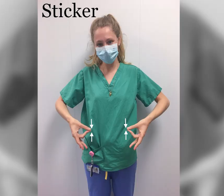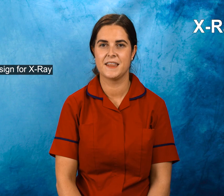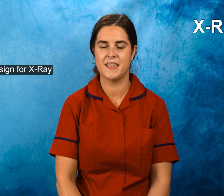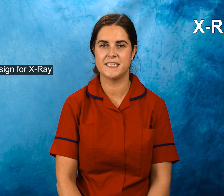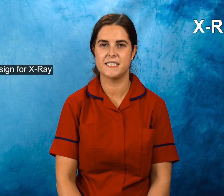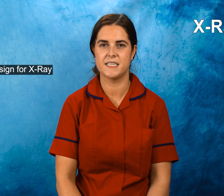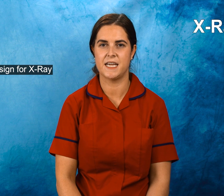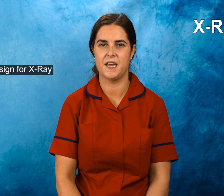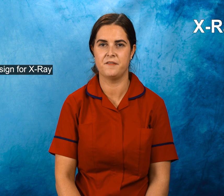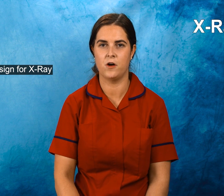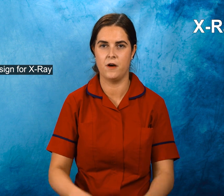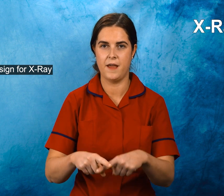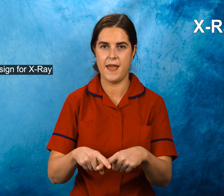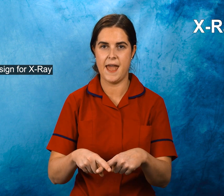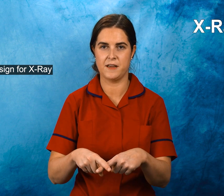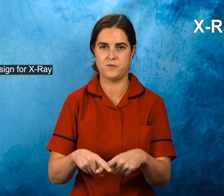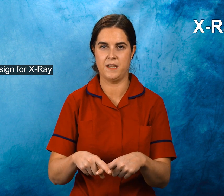This is the sign for x-ray.